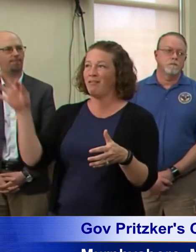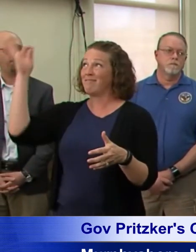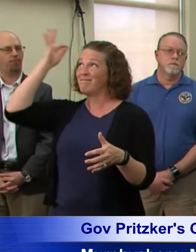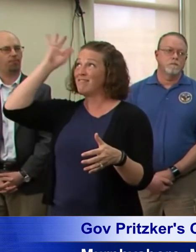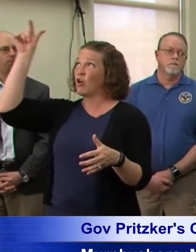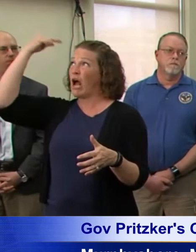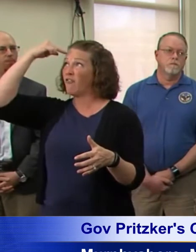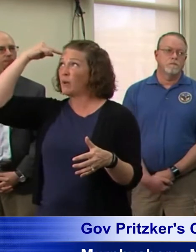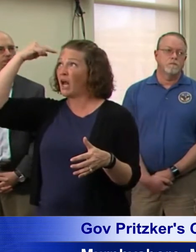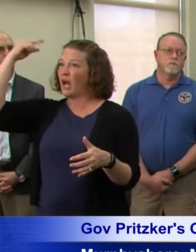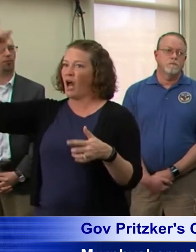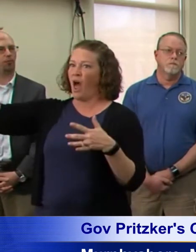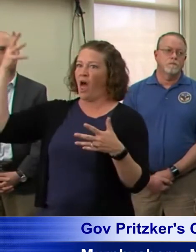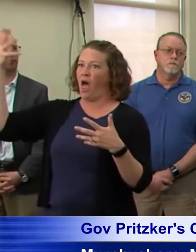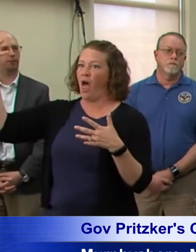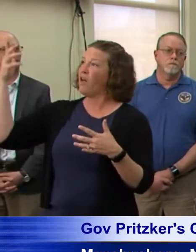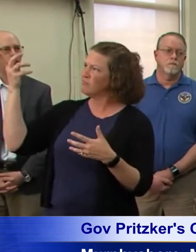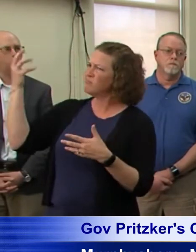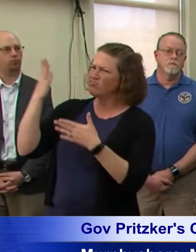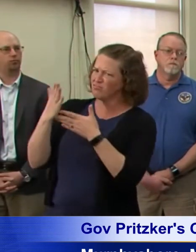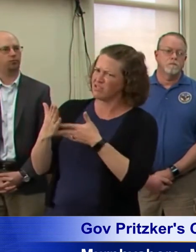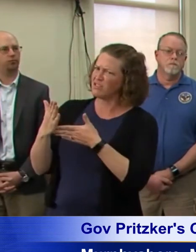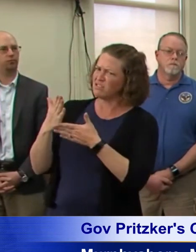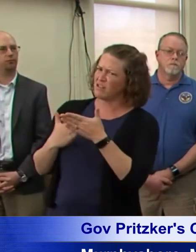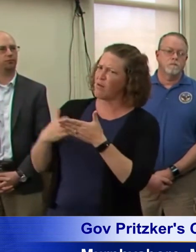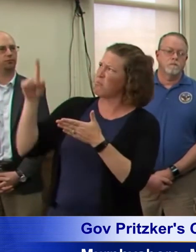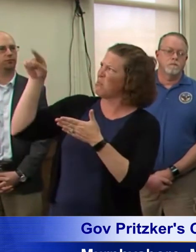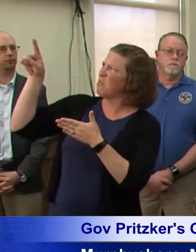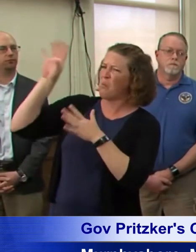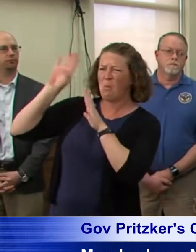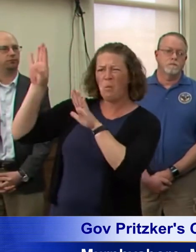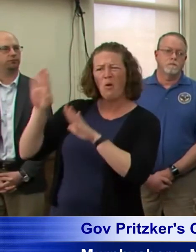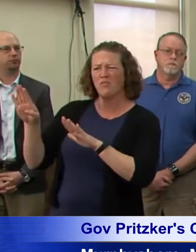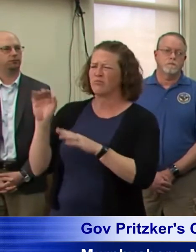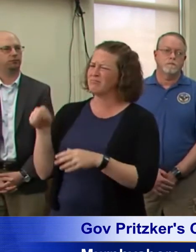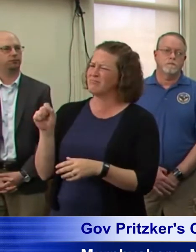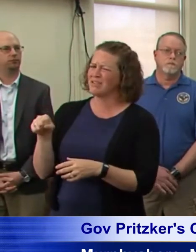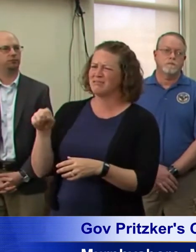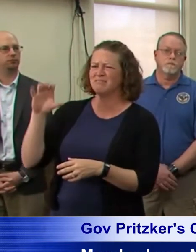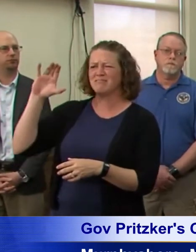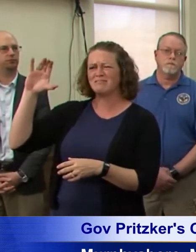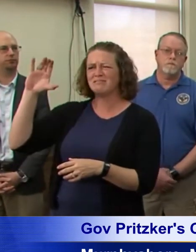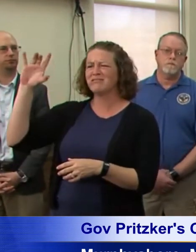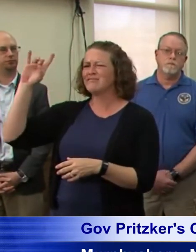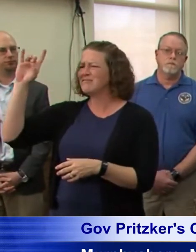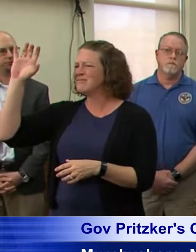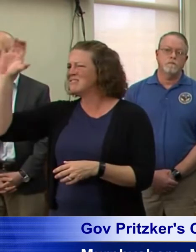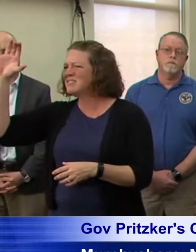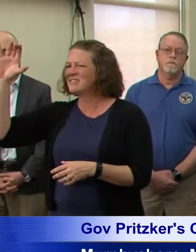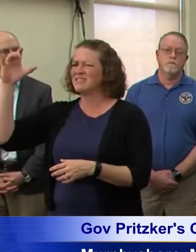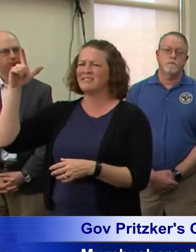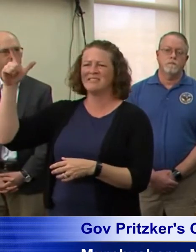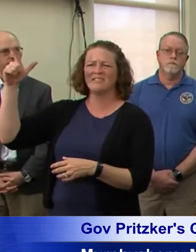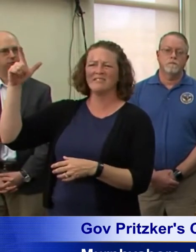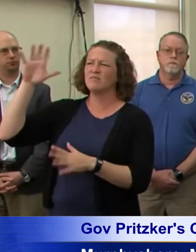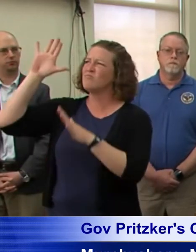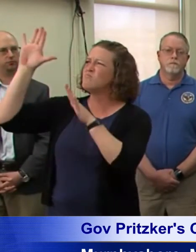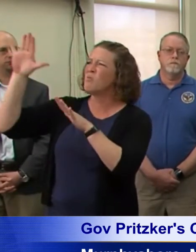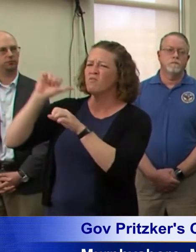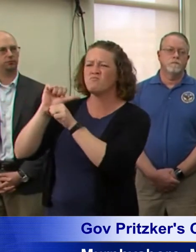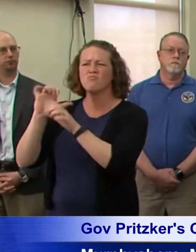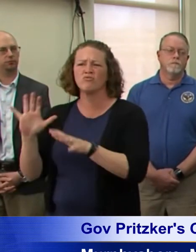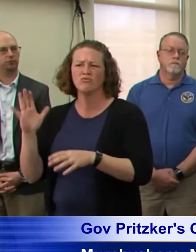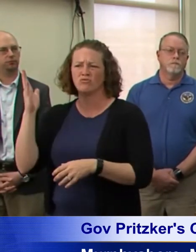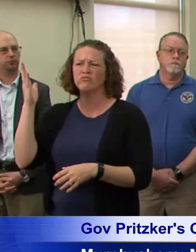the federal government. There are people at the CDC, you know, and in the, you know, in the second and third rungs at, at the Department of Health and